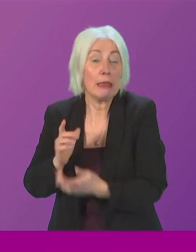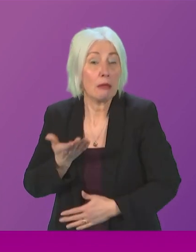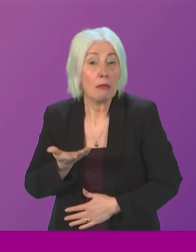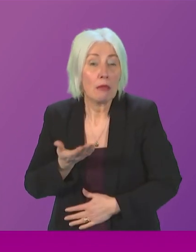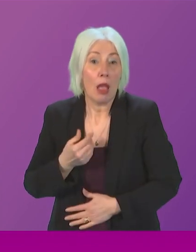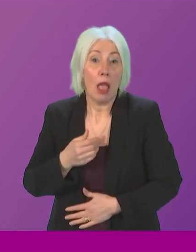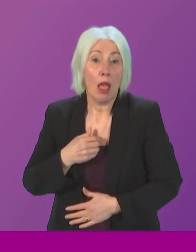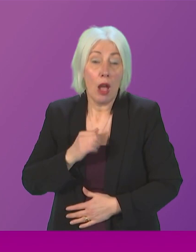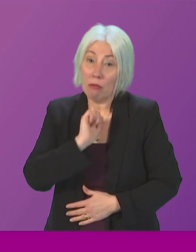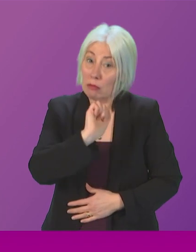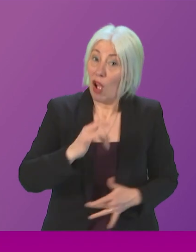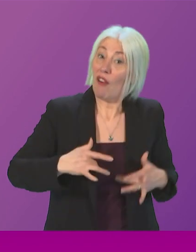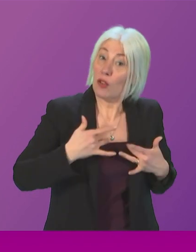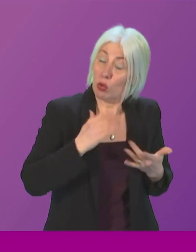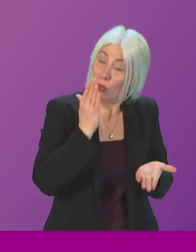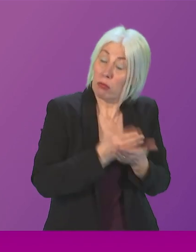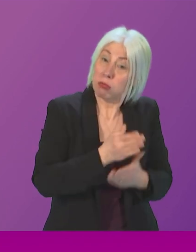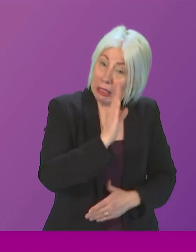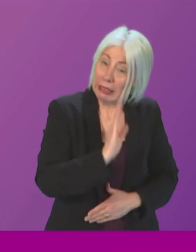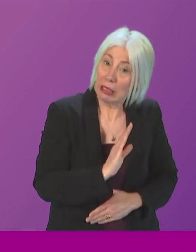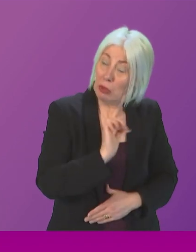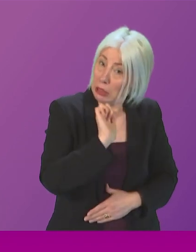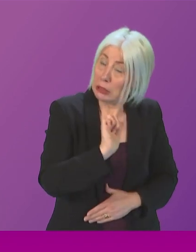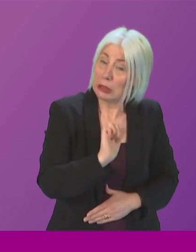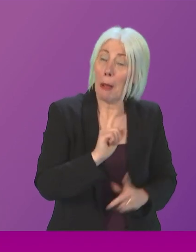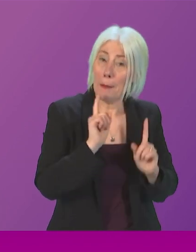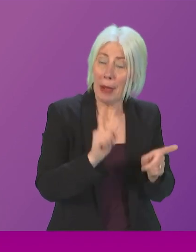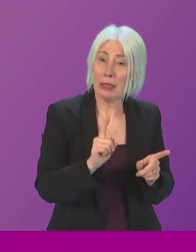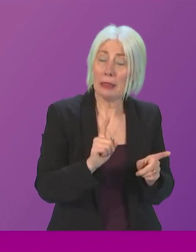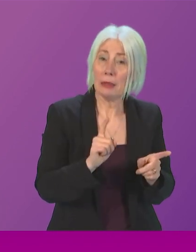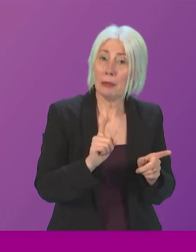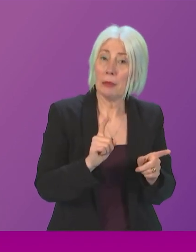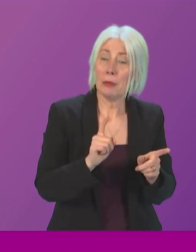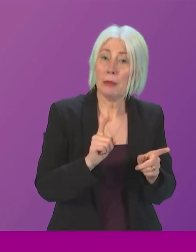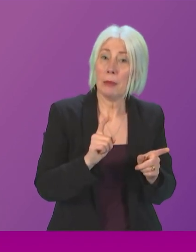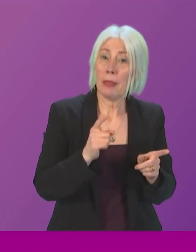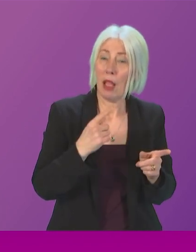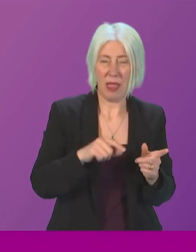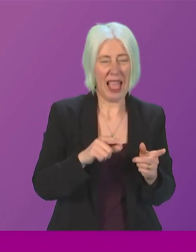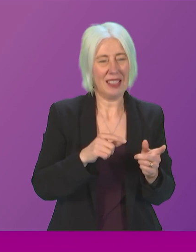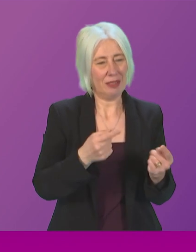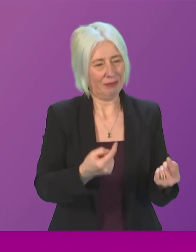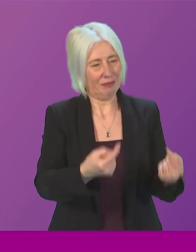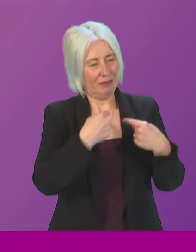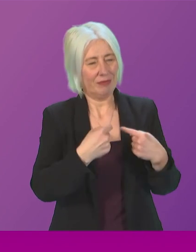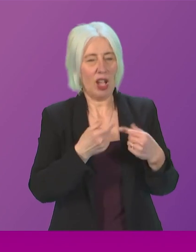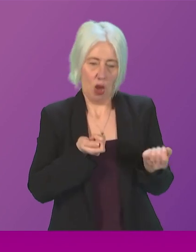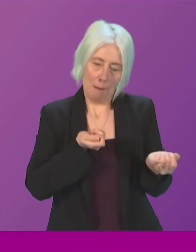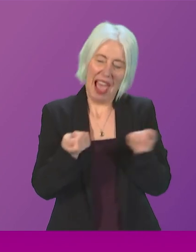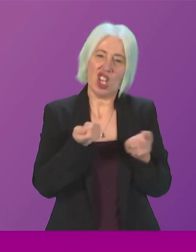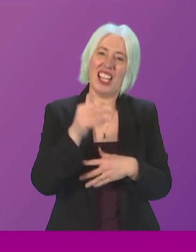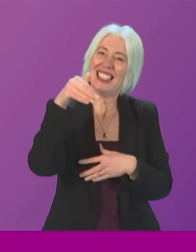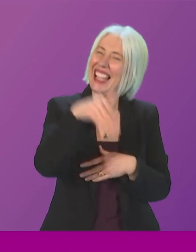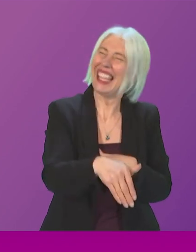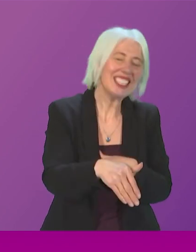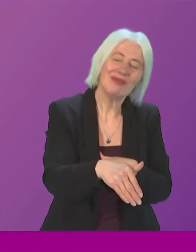views very very seriously indeed in terms of the characterisation of managed decline can I just